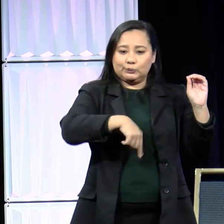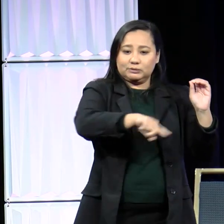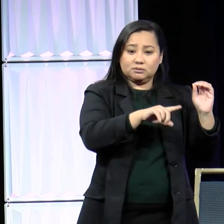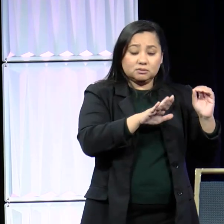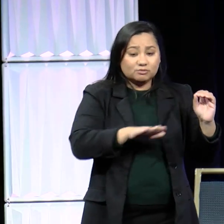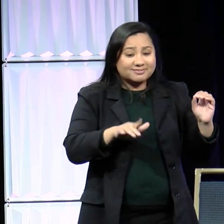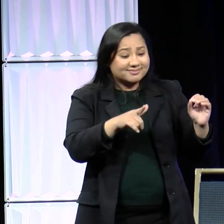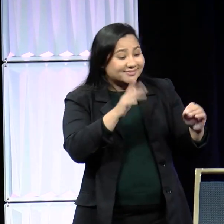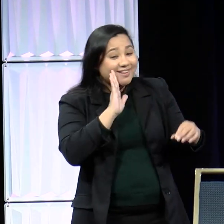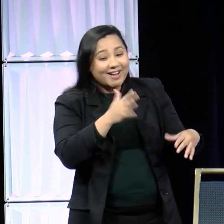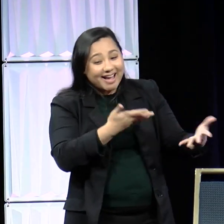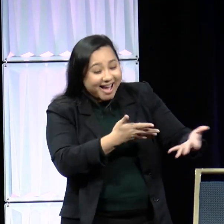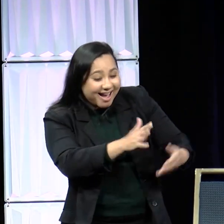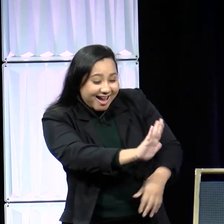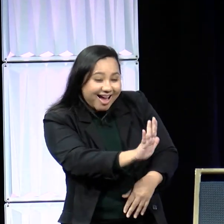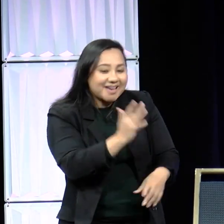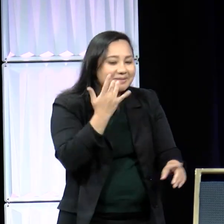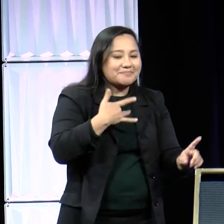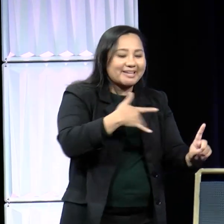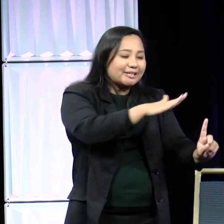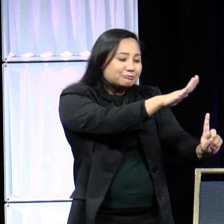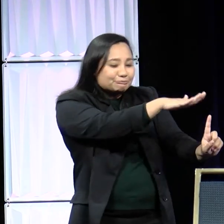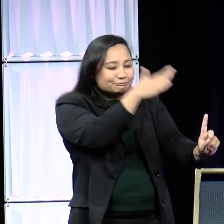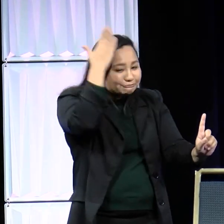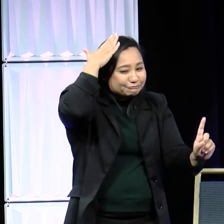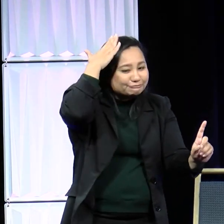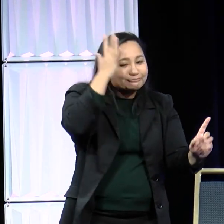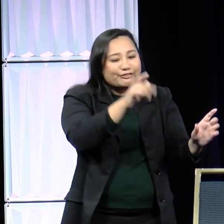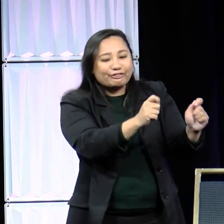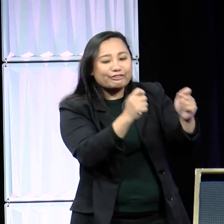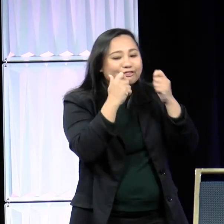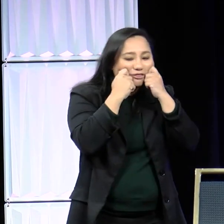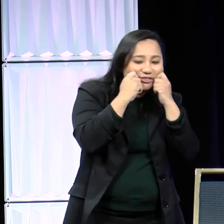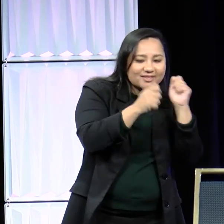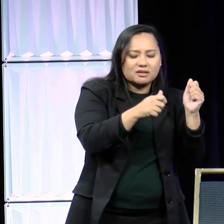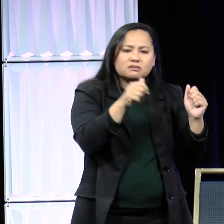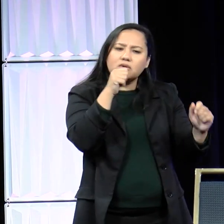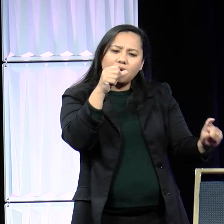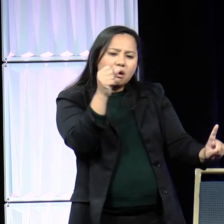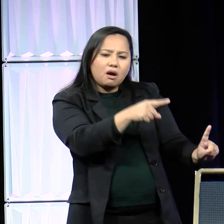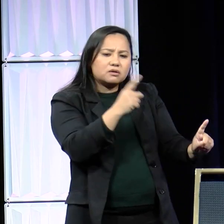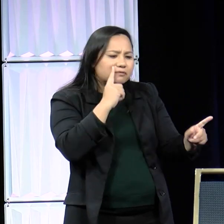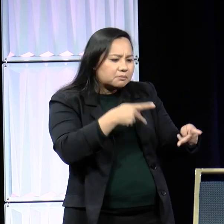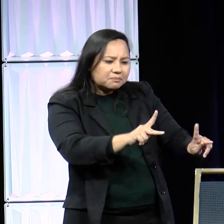pinch their cheeks, right? Do we ask them permission if we can touch them?